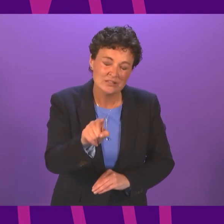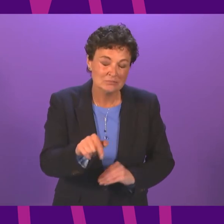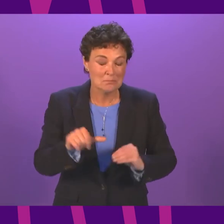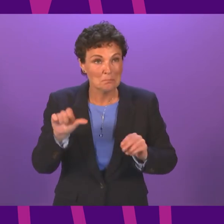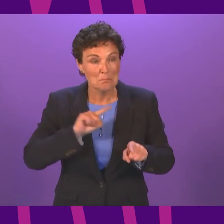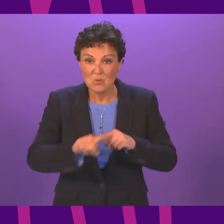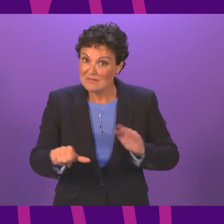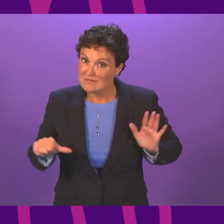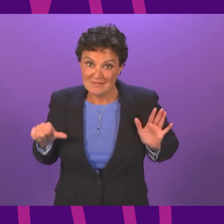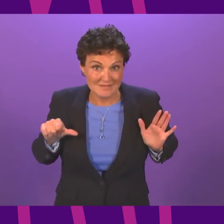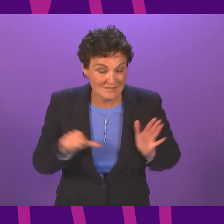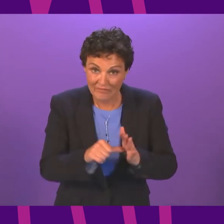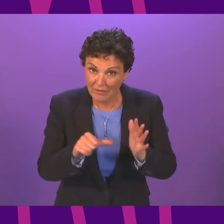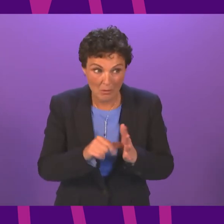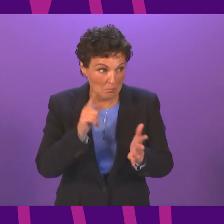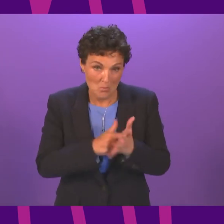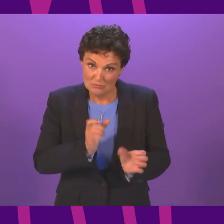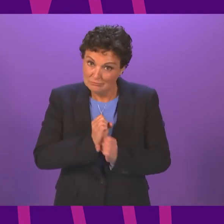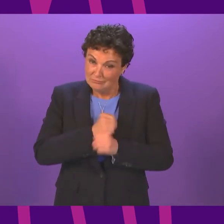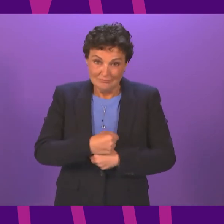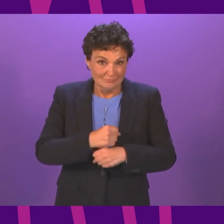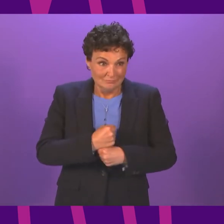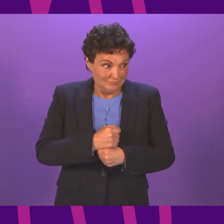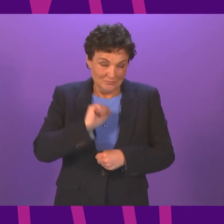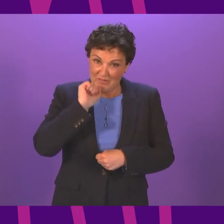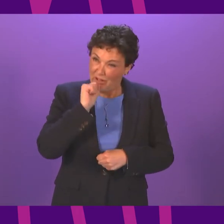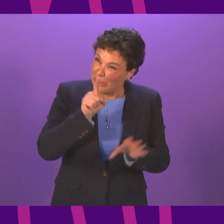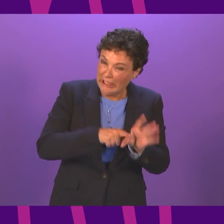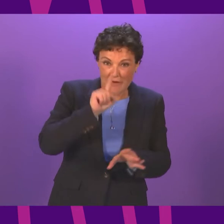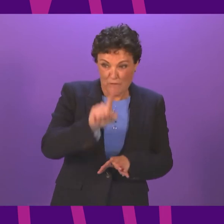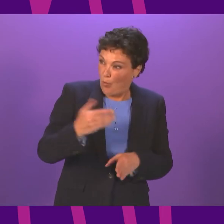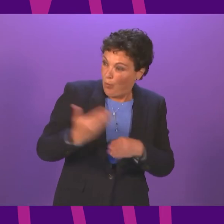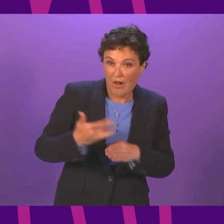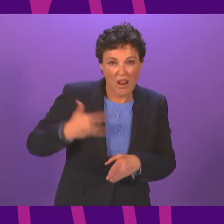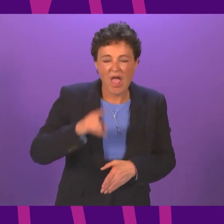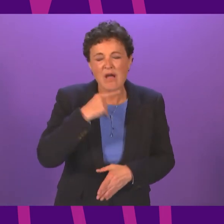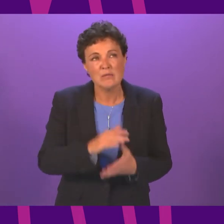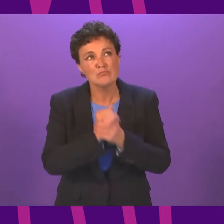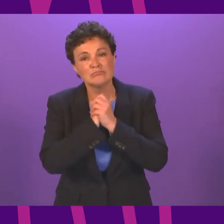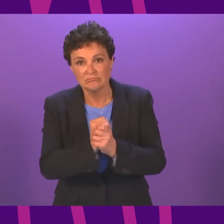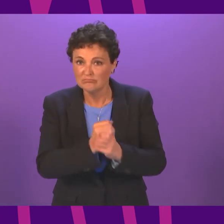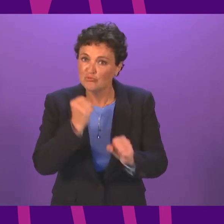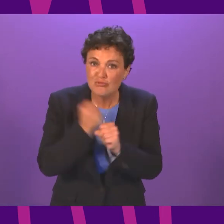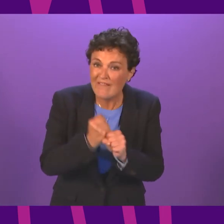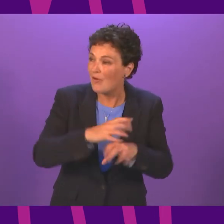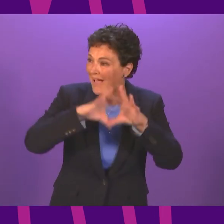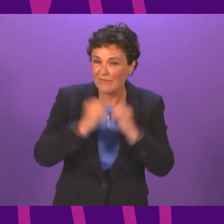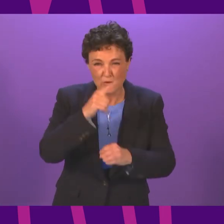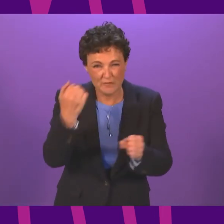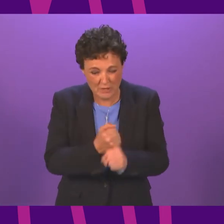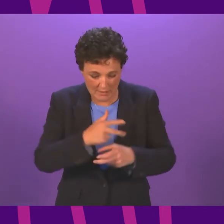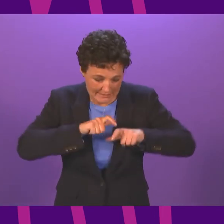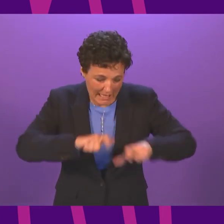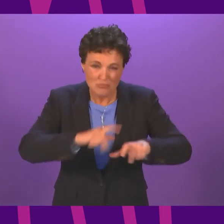most distressing year of your professional career. I am grateful for everything you have done to keep nurseries and childcare facilities, schools,